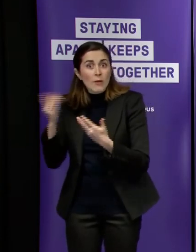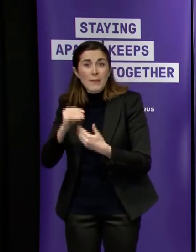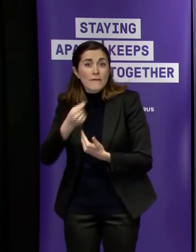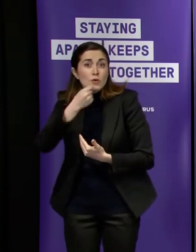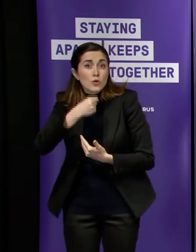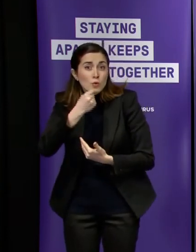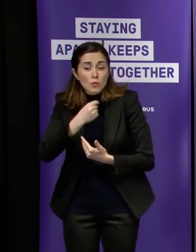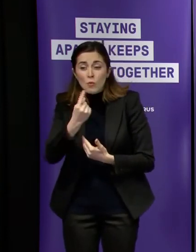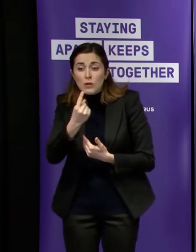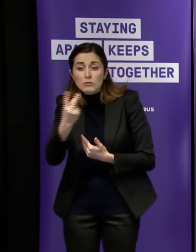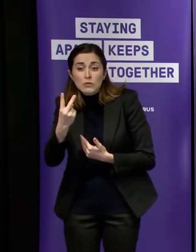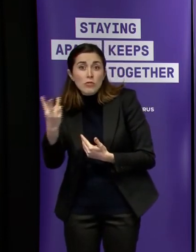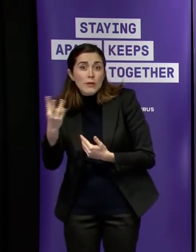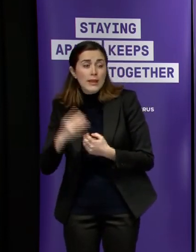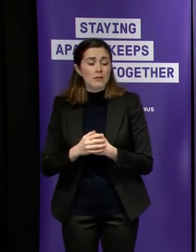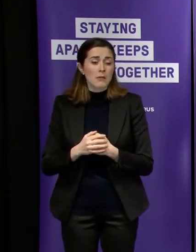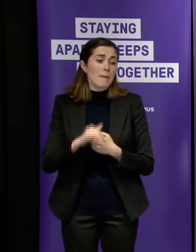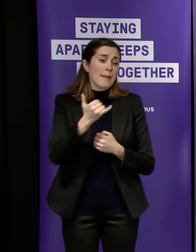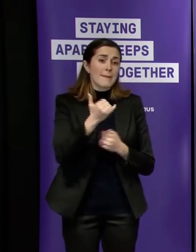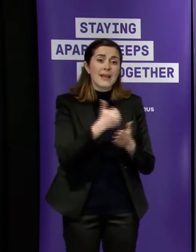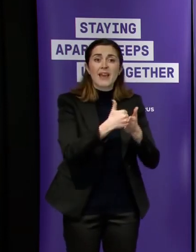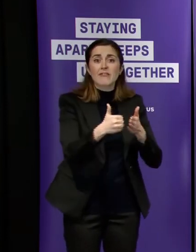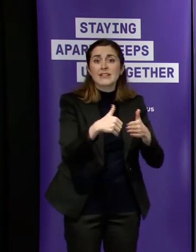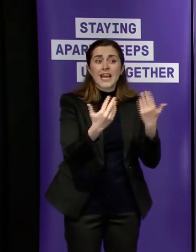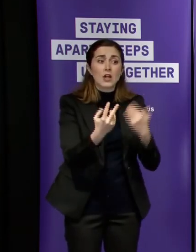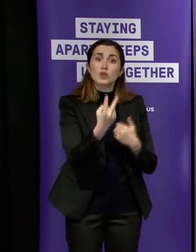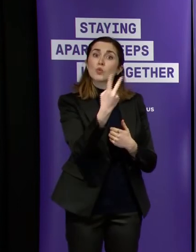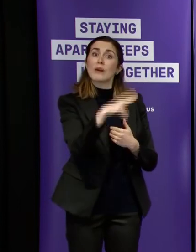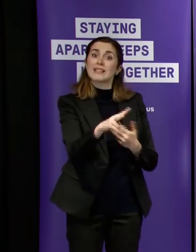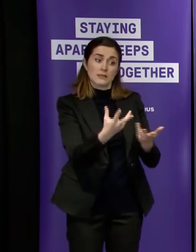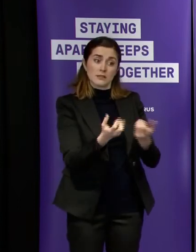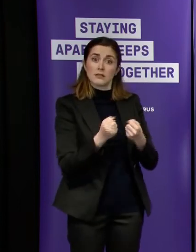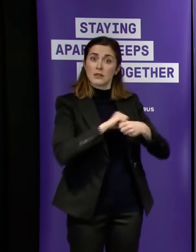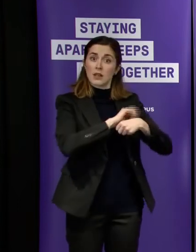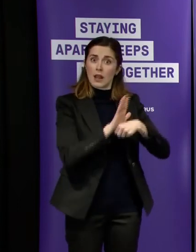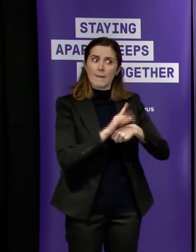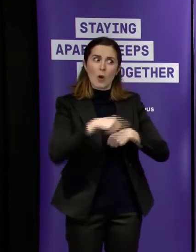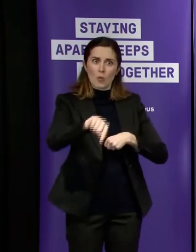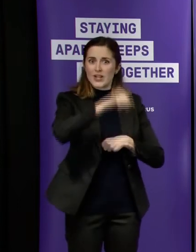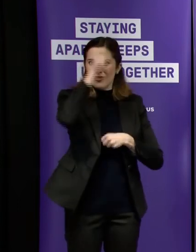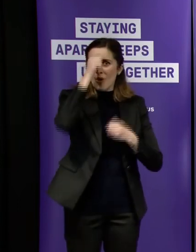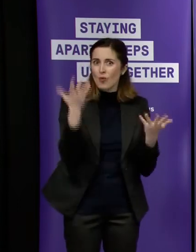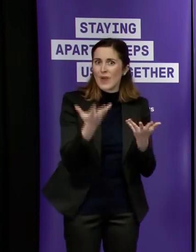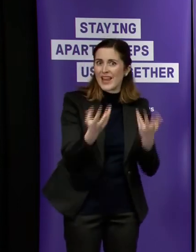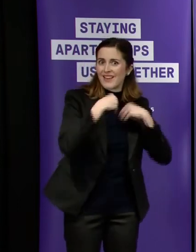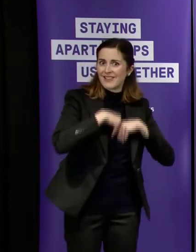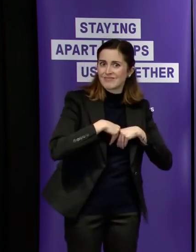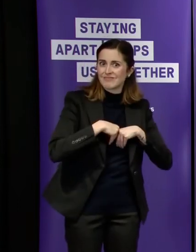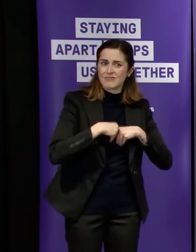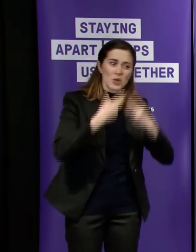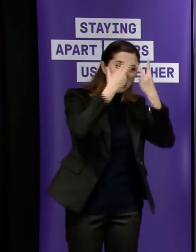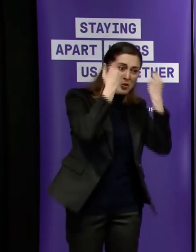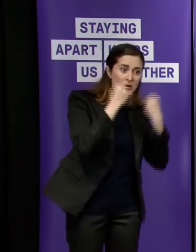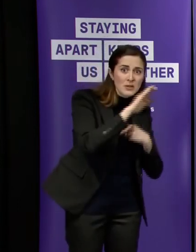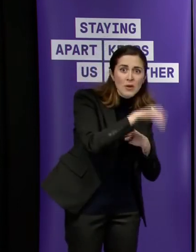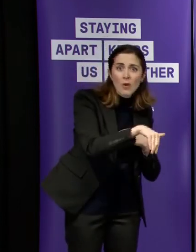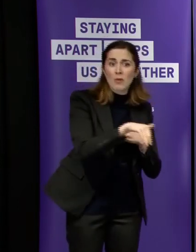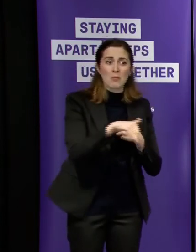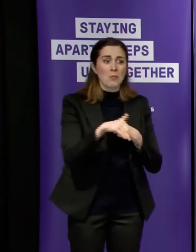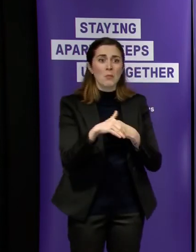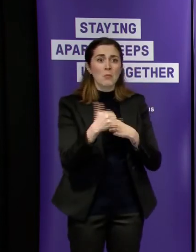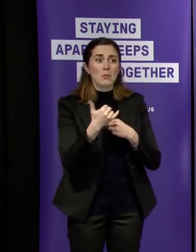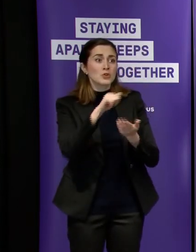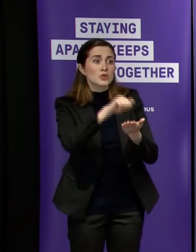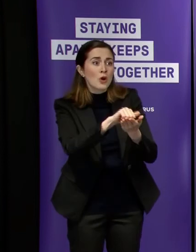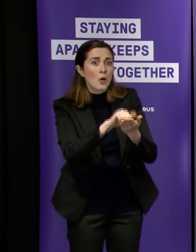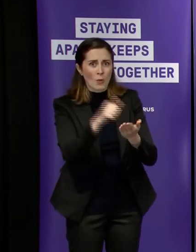20 cases but they were all linked to known and contained outbreaks well then that's a very that that uh